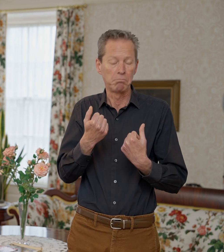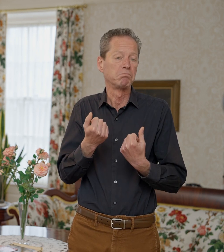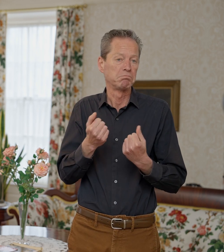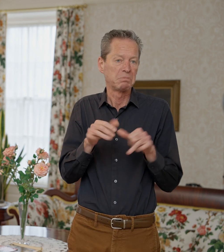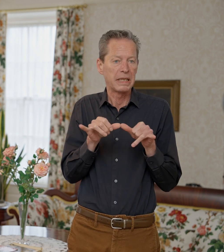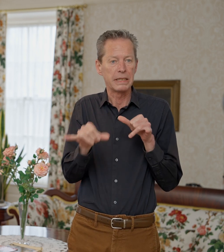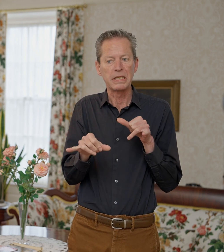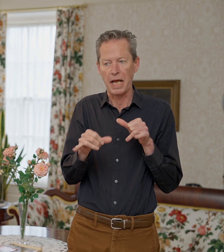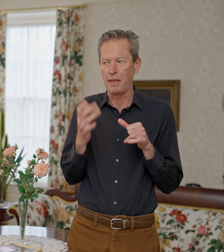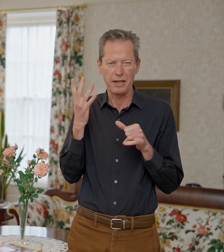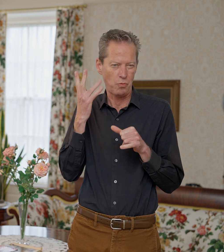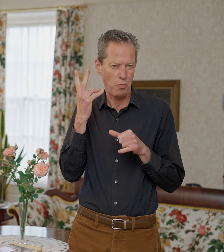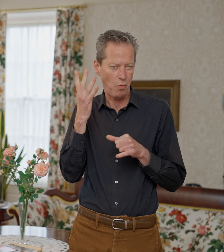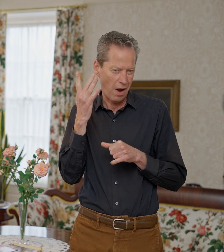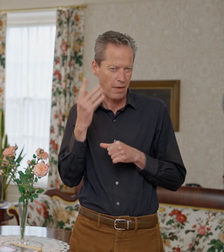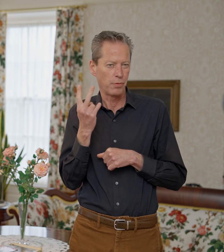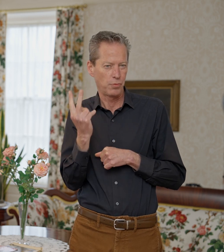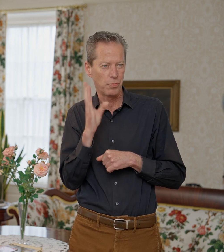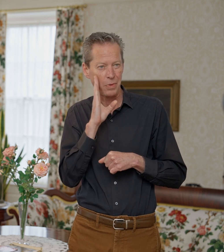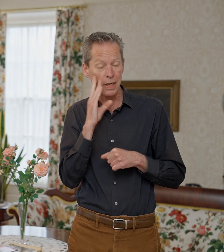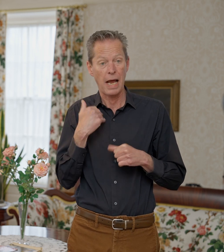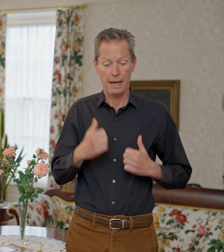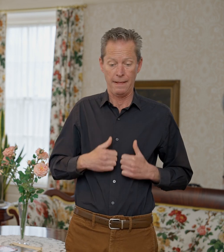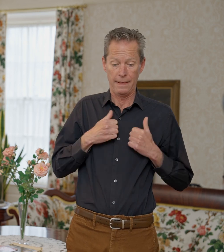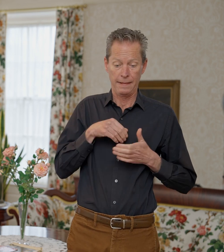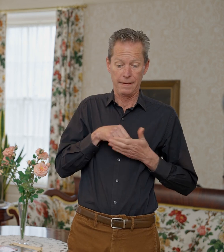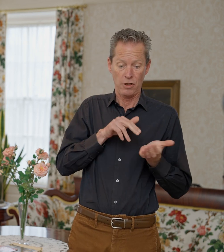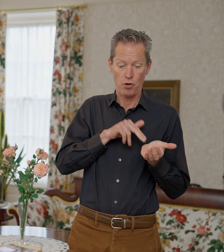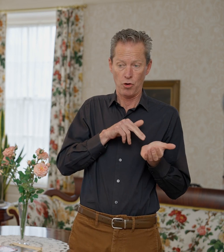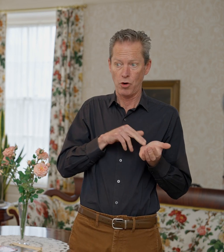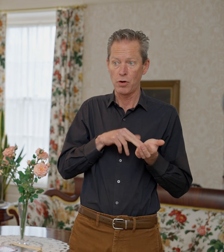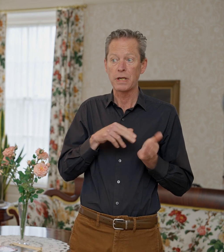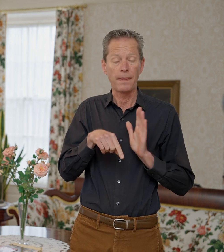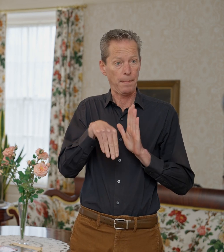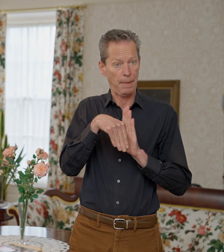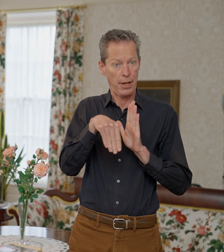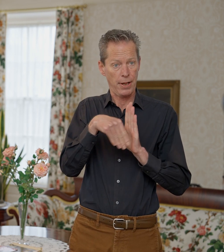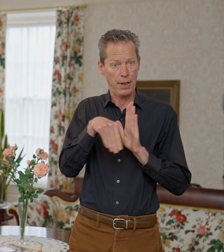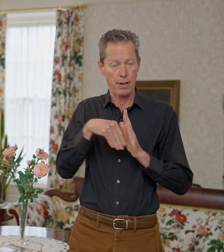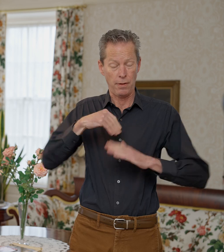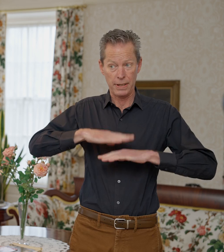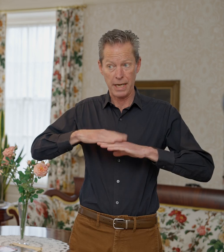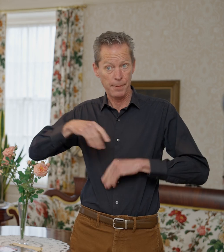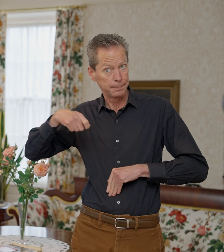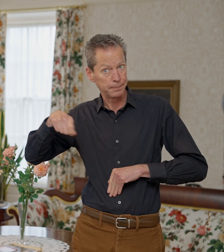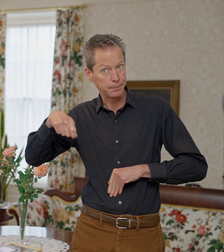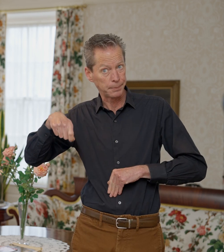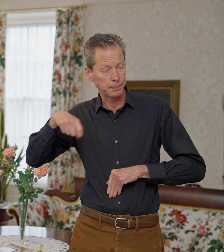She also did have a live-in nurse, and the little bell on the table was to ring for the nurse if she really needed some major medical